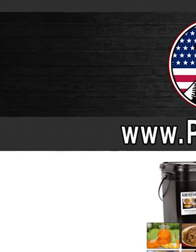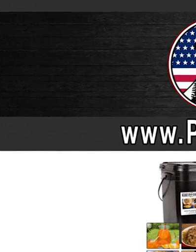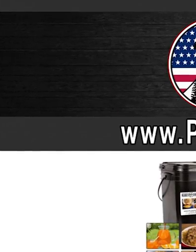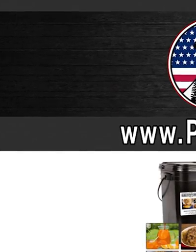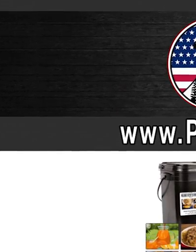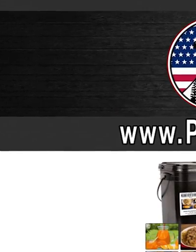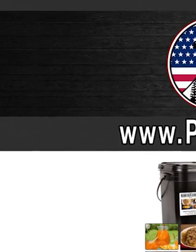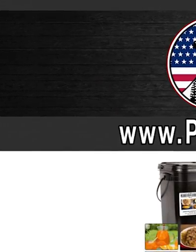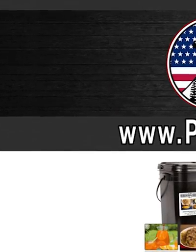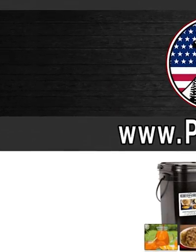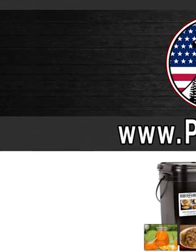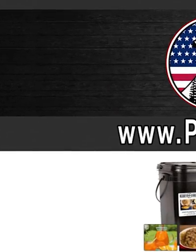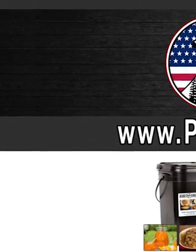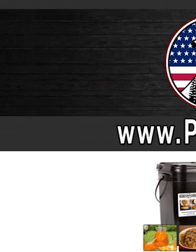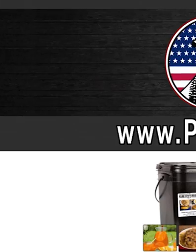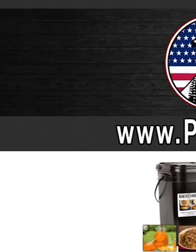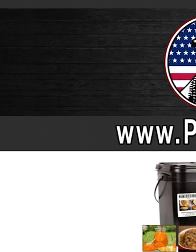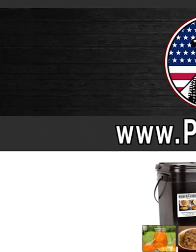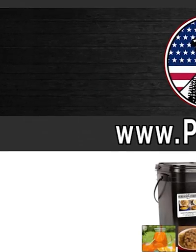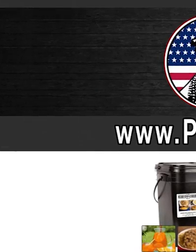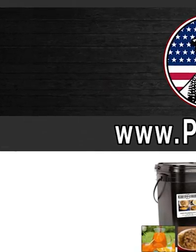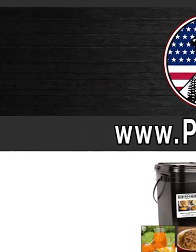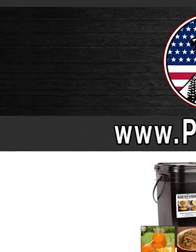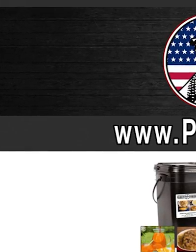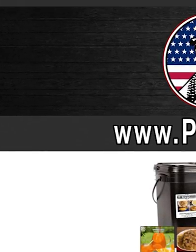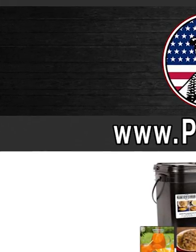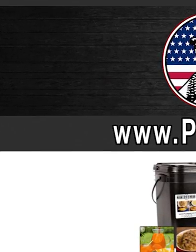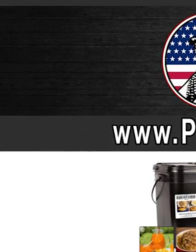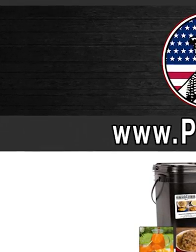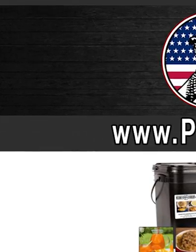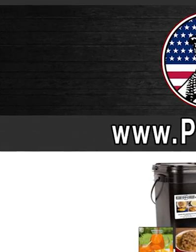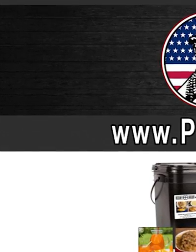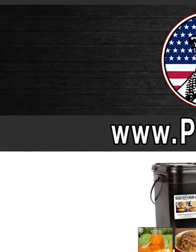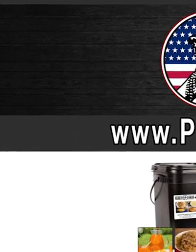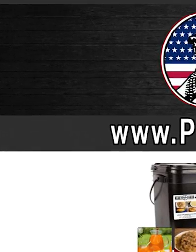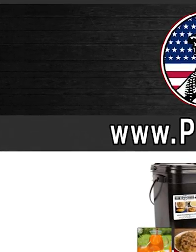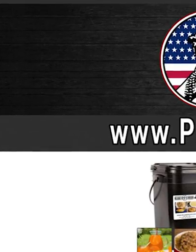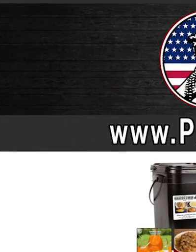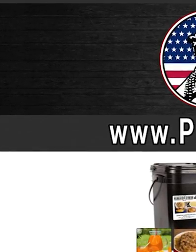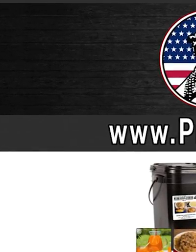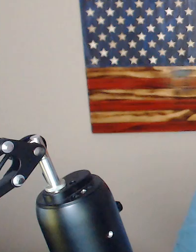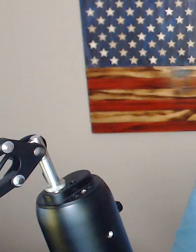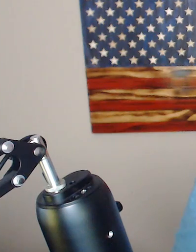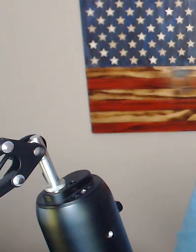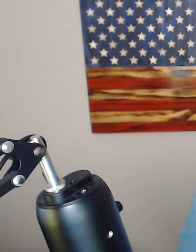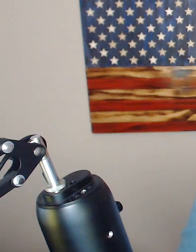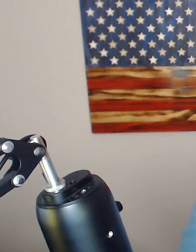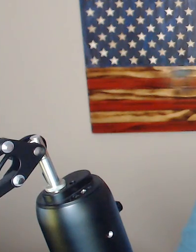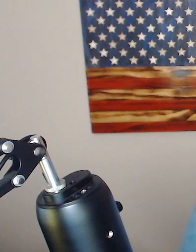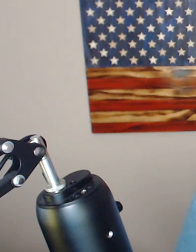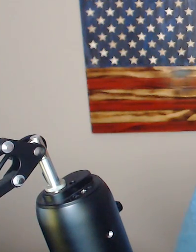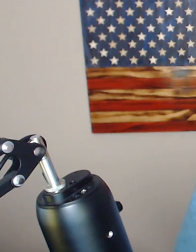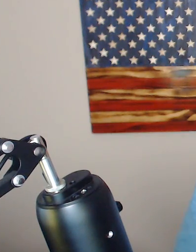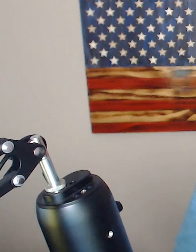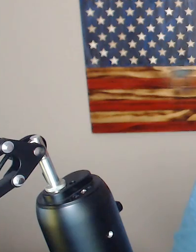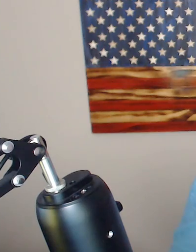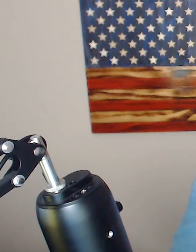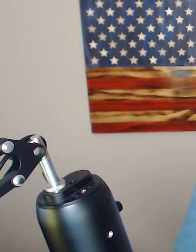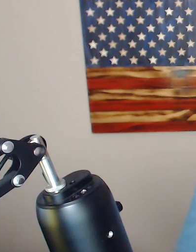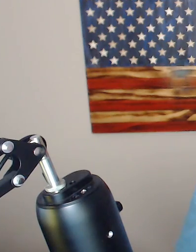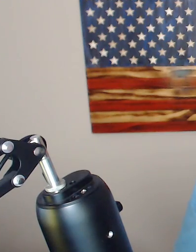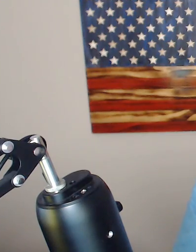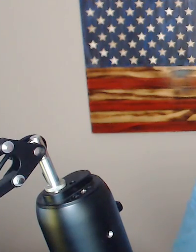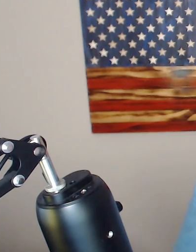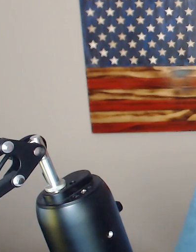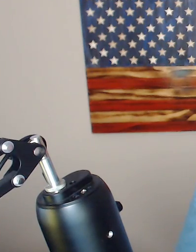.preparewithdrone tech.com and start building your emergency food supply today. The experts at My Patriot Supply